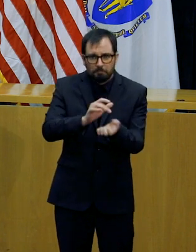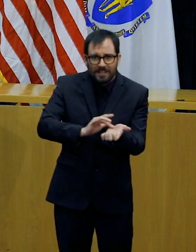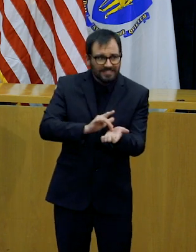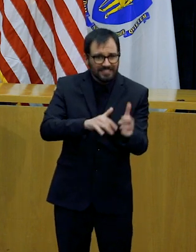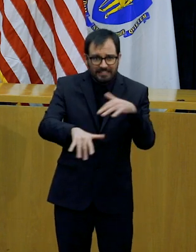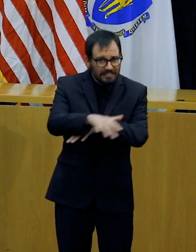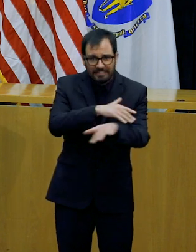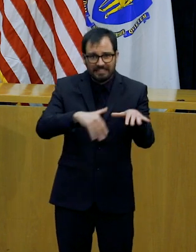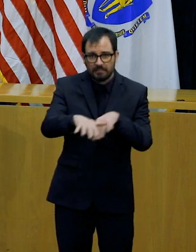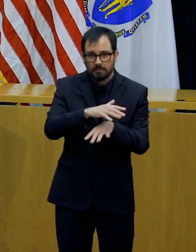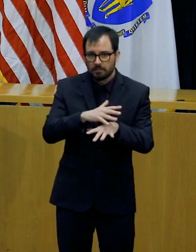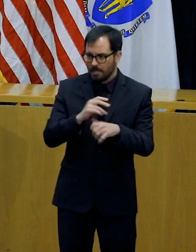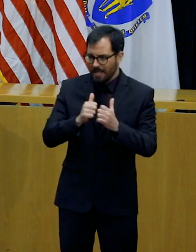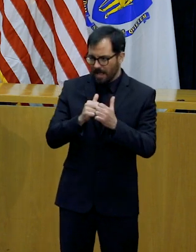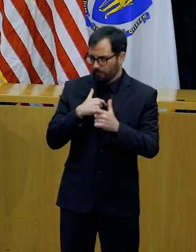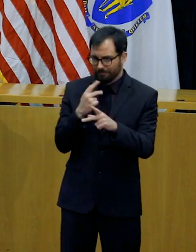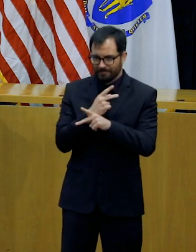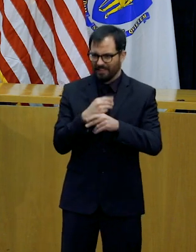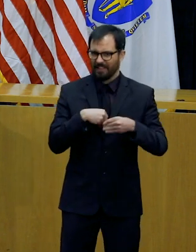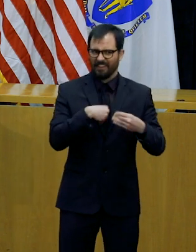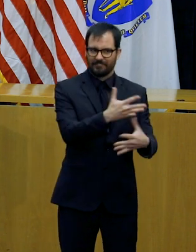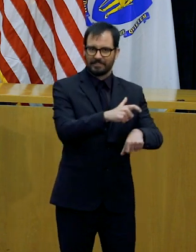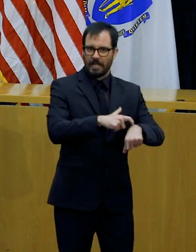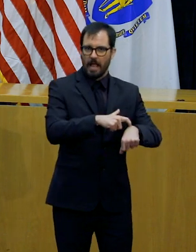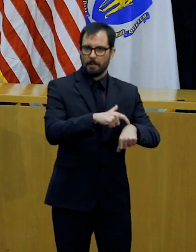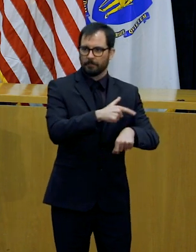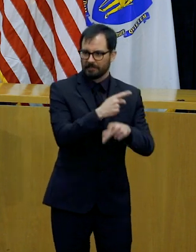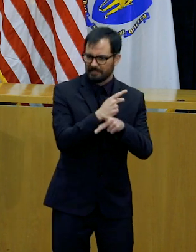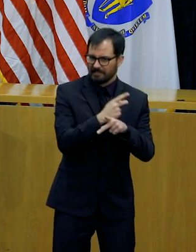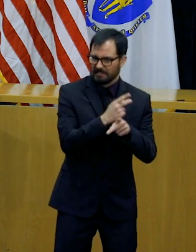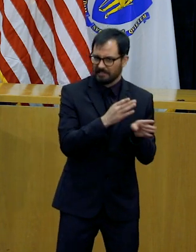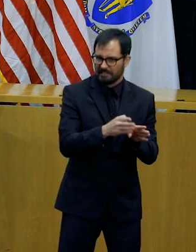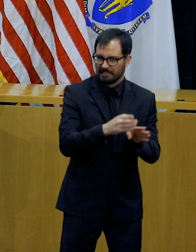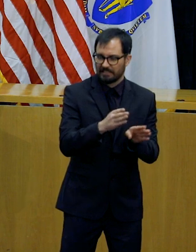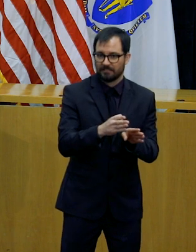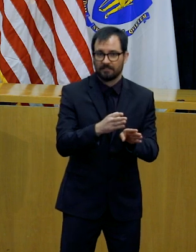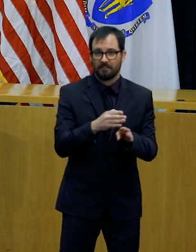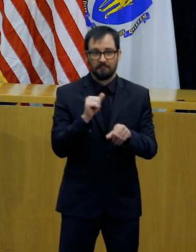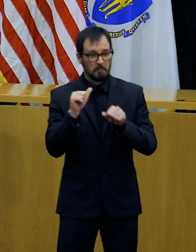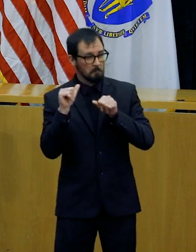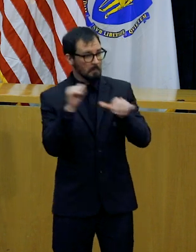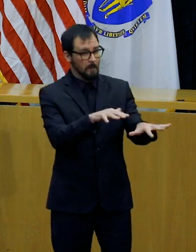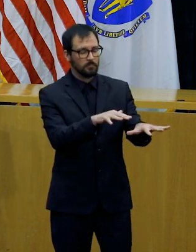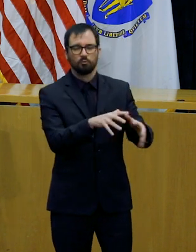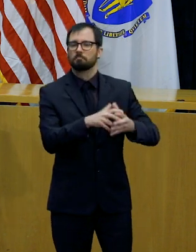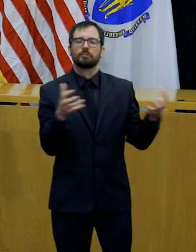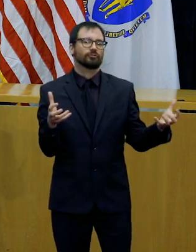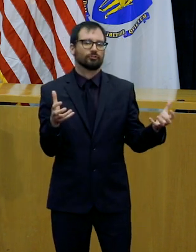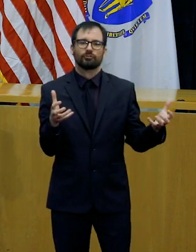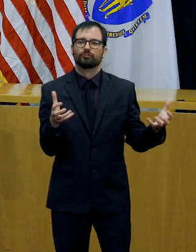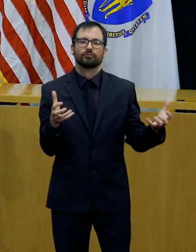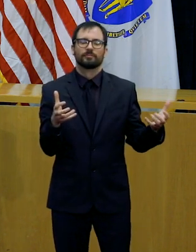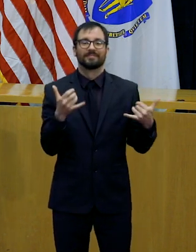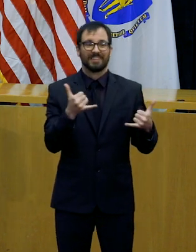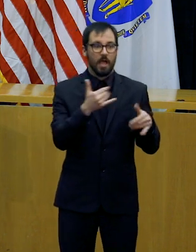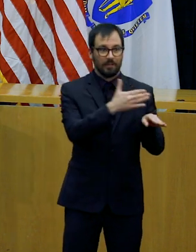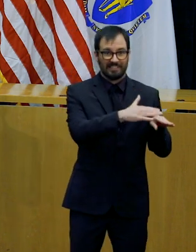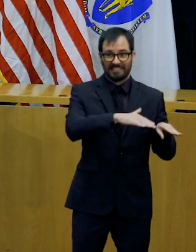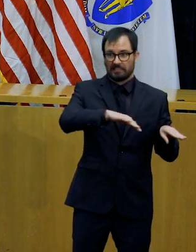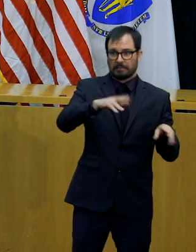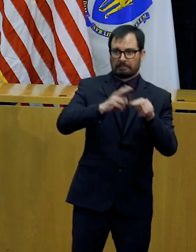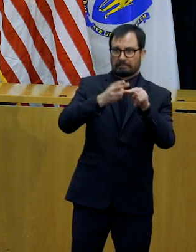of us. The goal of course is to flatten the curve so that the number of cases doesn't overwhelm our health care system all at once.